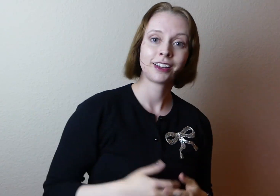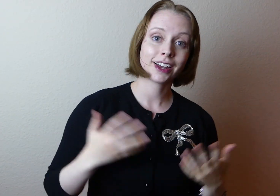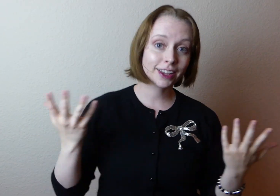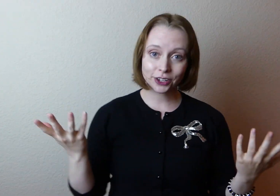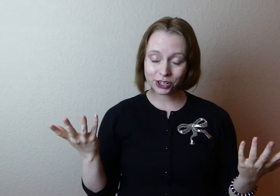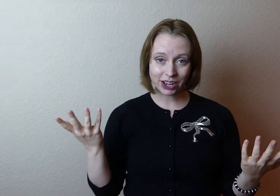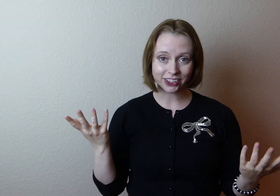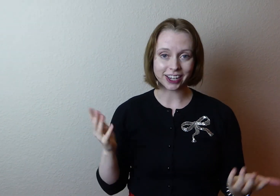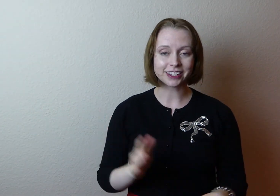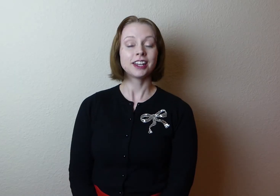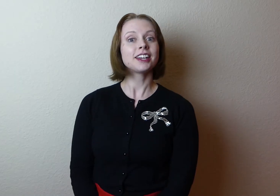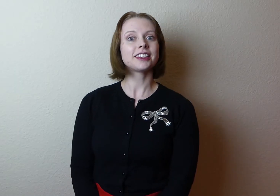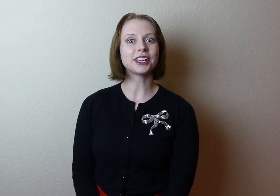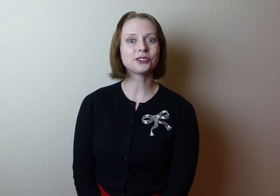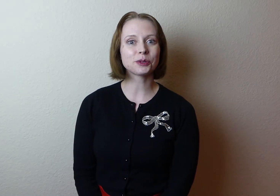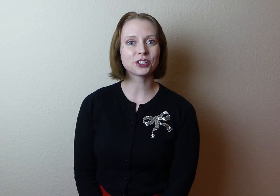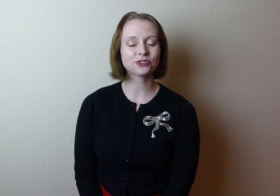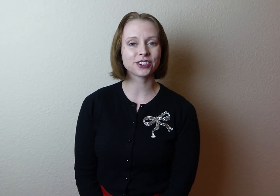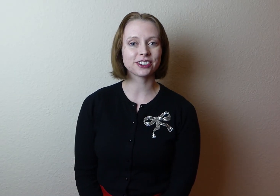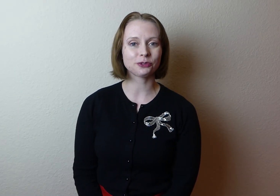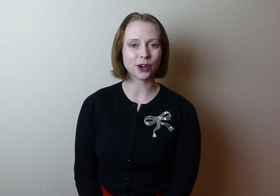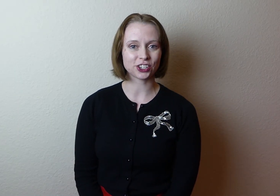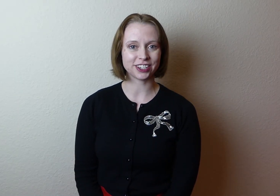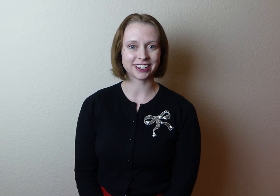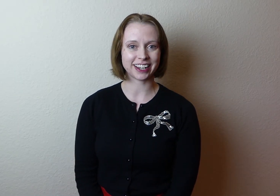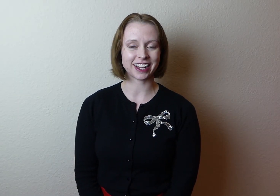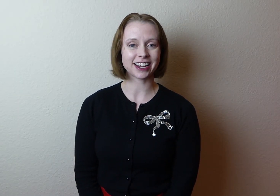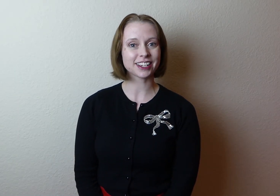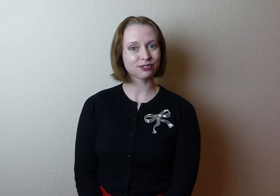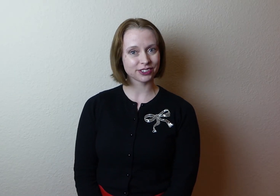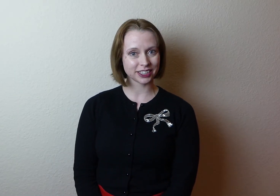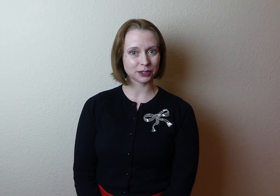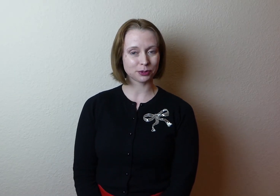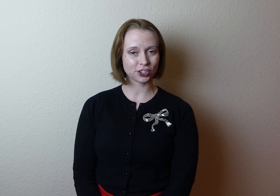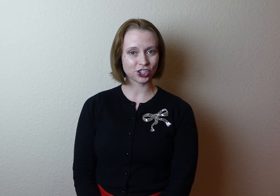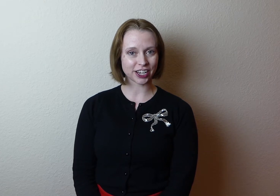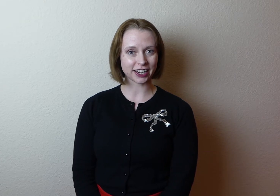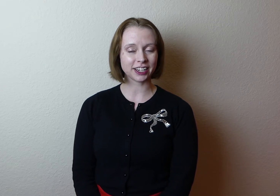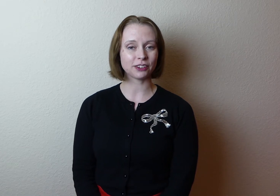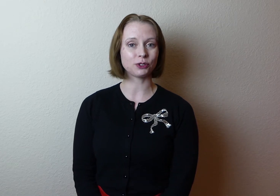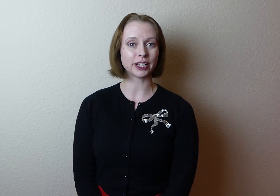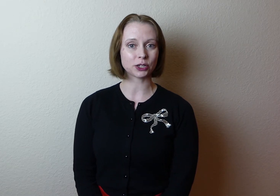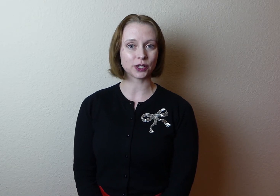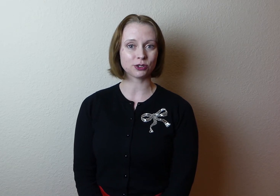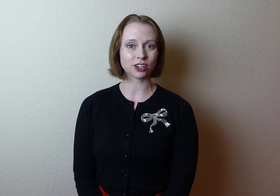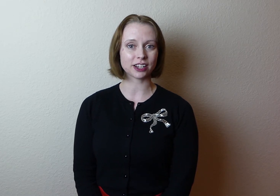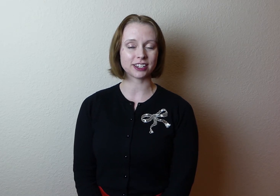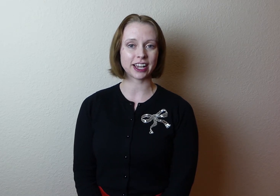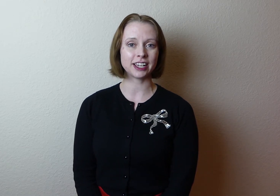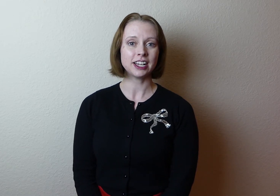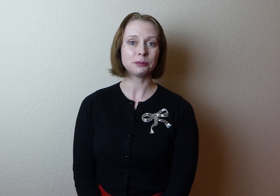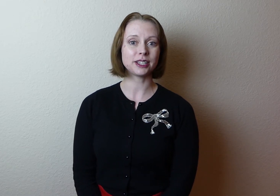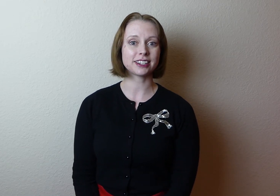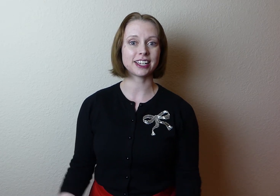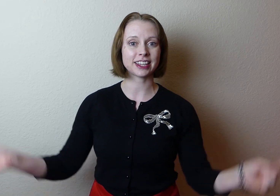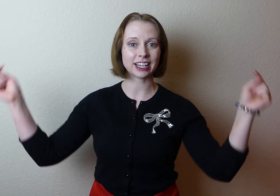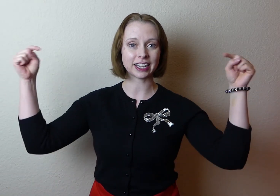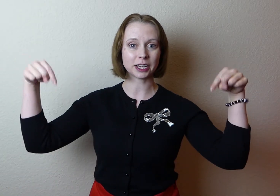And there you have it, guys. Thank you so much for watching today, guys. I really appreciate it. If you liked what you saw today, please hit that like